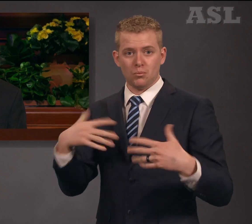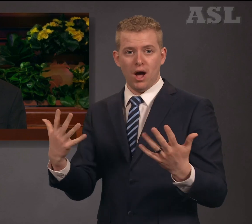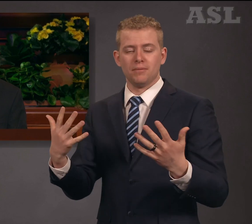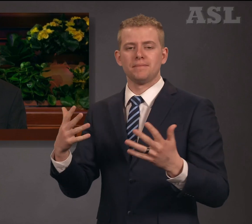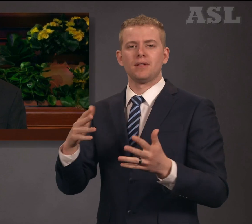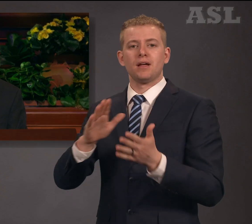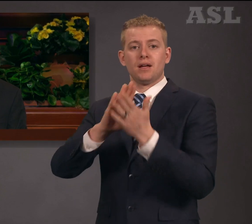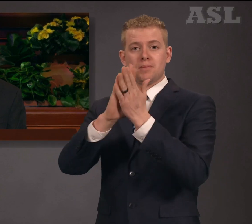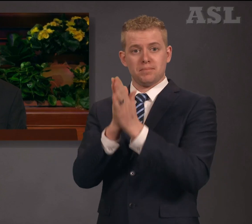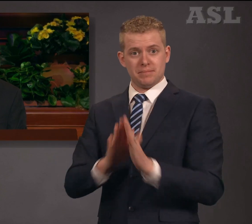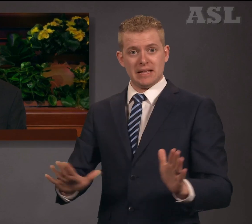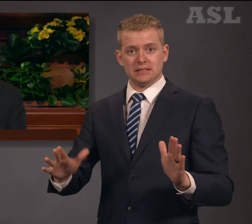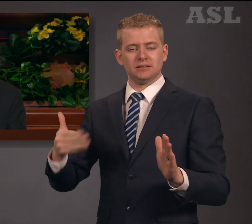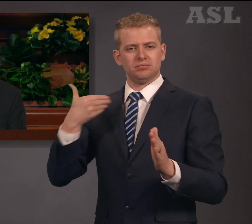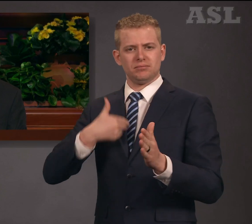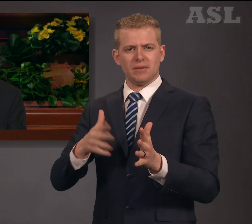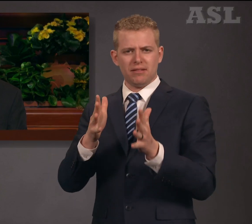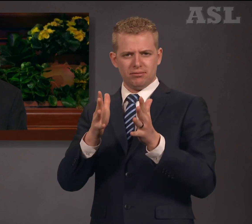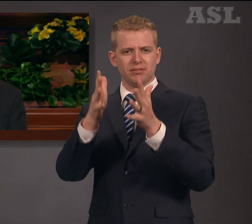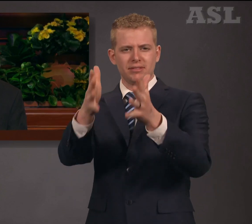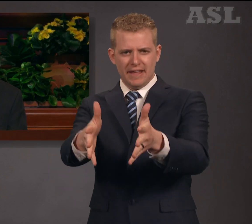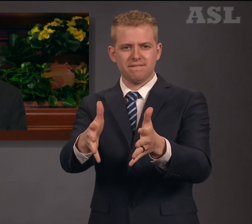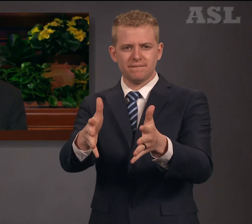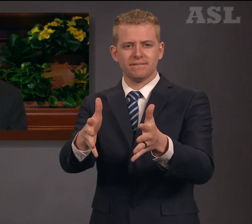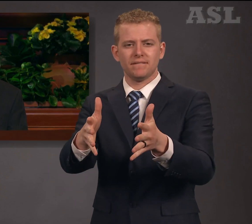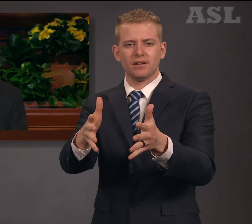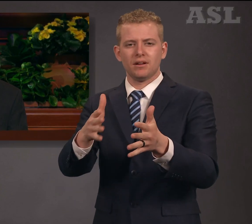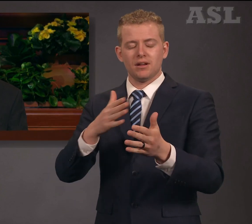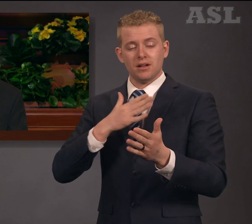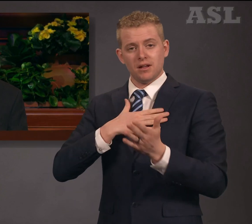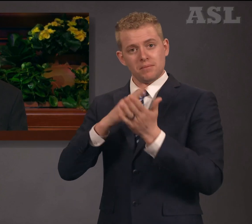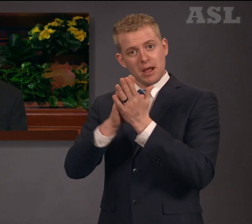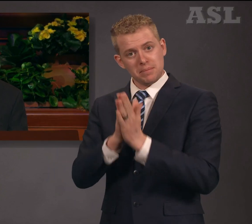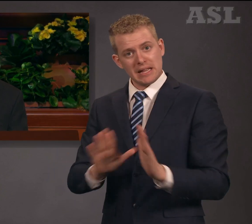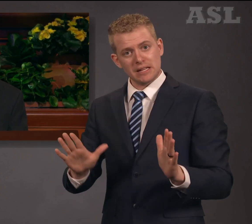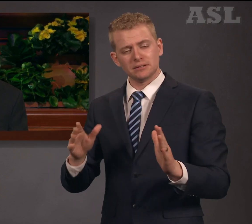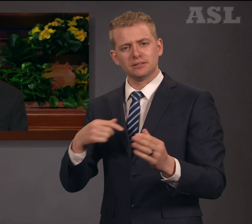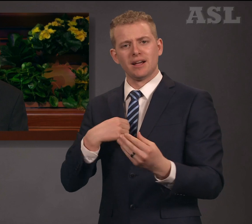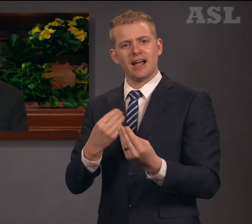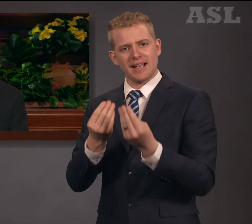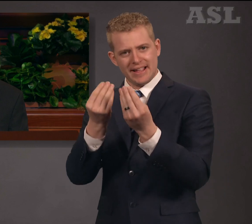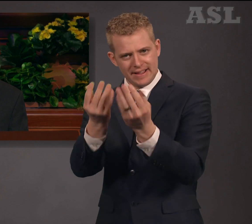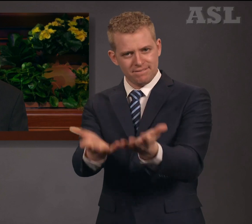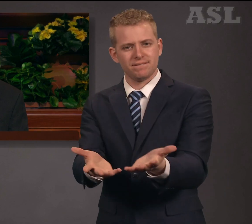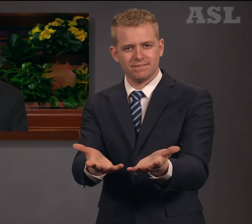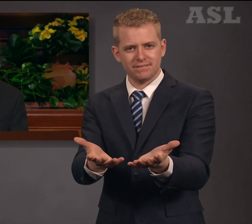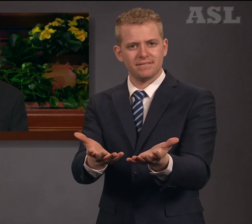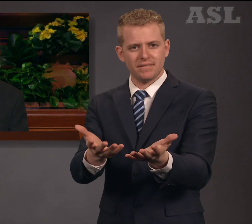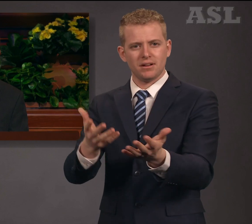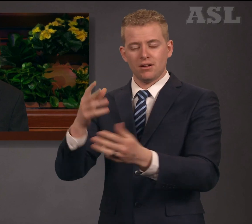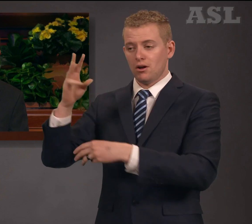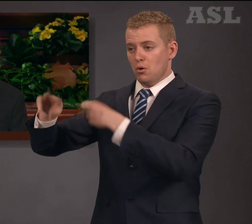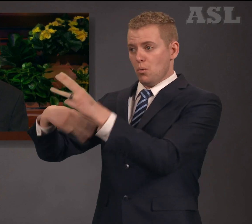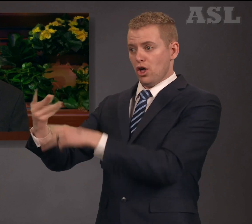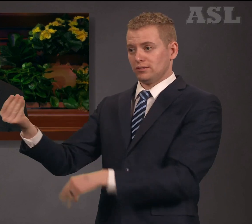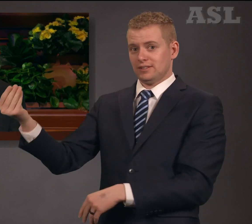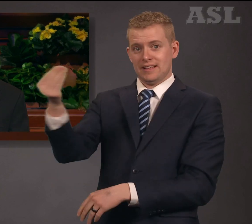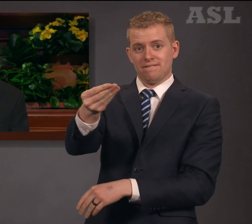Peace I leave with you, my peace I give unto you. Not